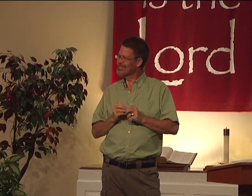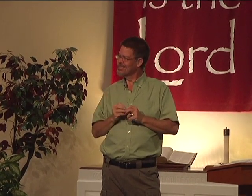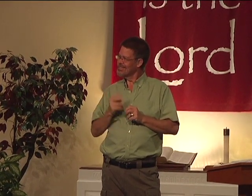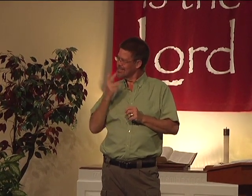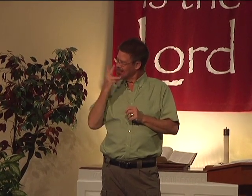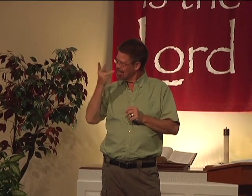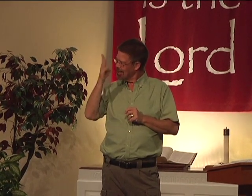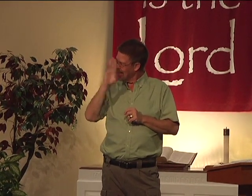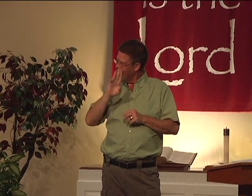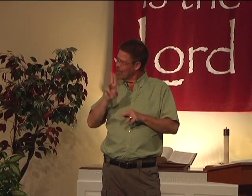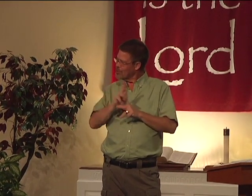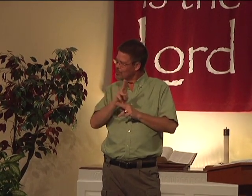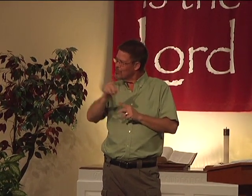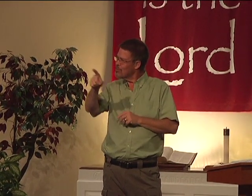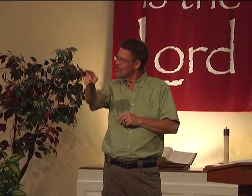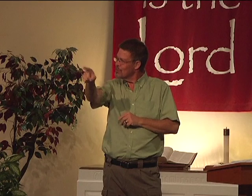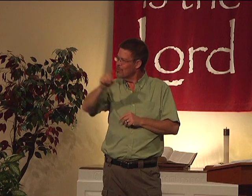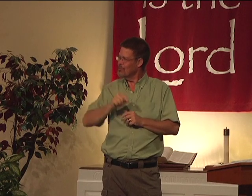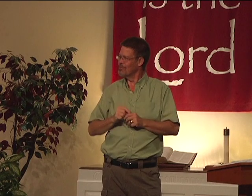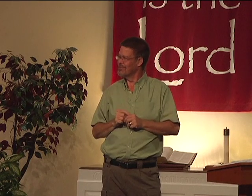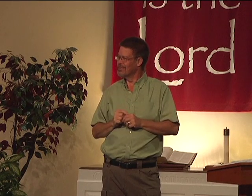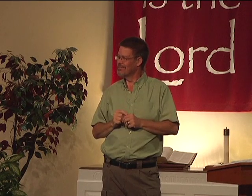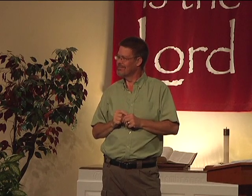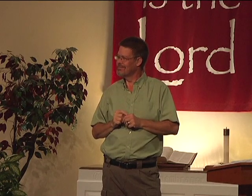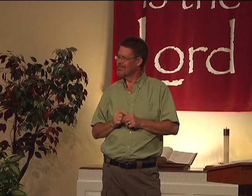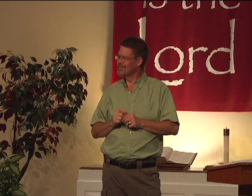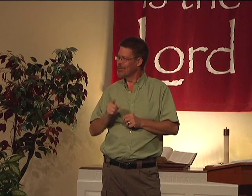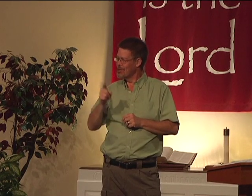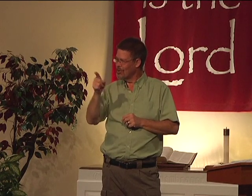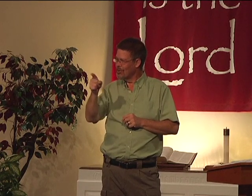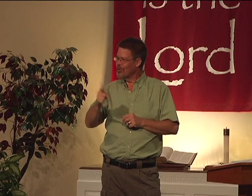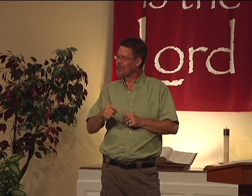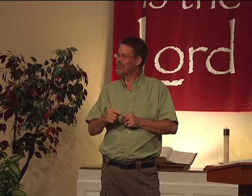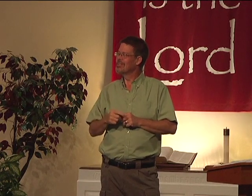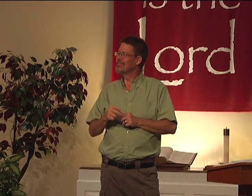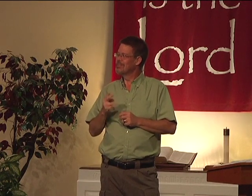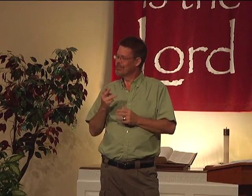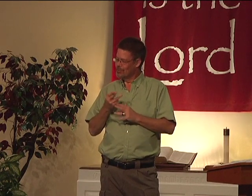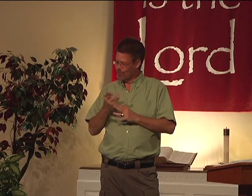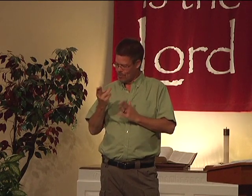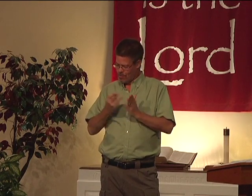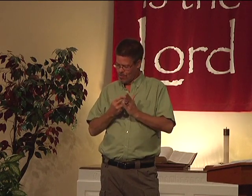Thank you, Arnie. See, God used you. God used you, Arnie.